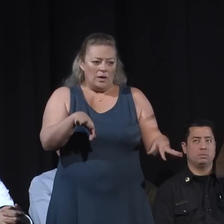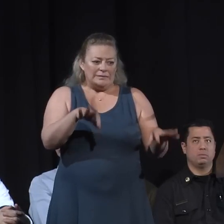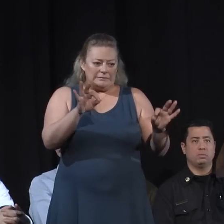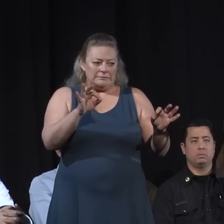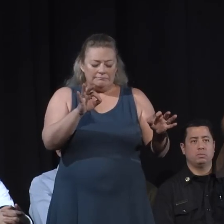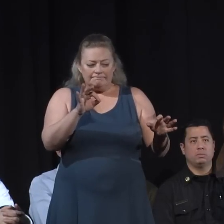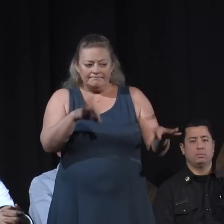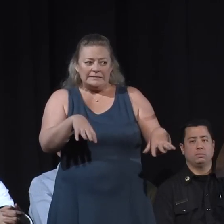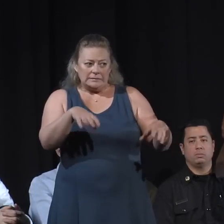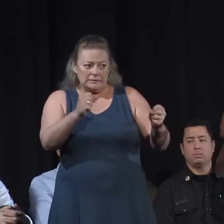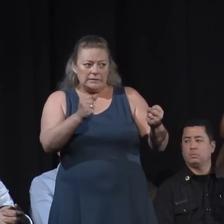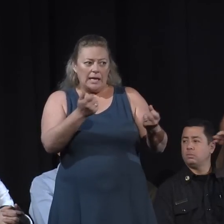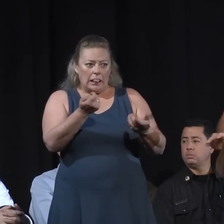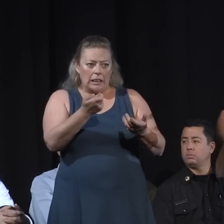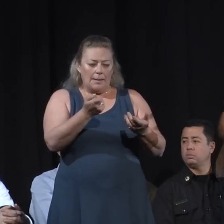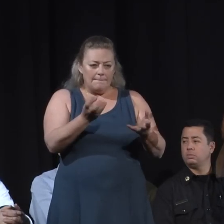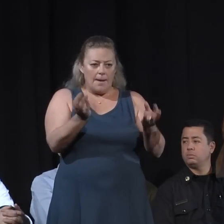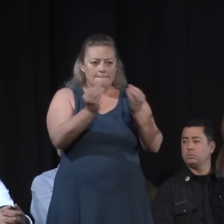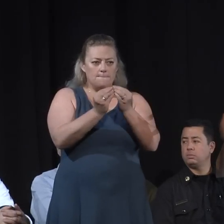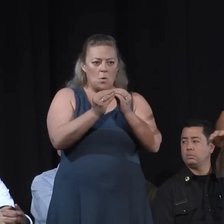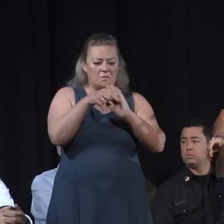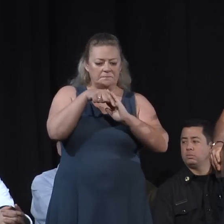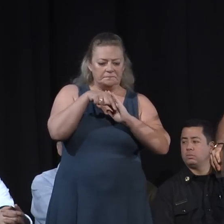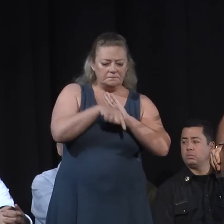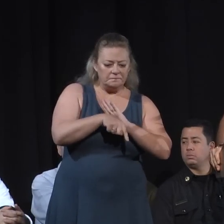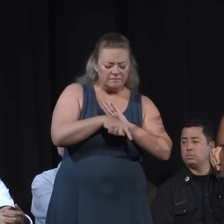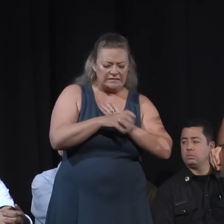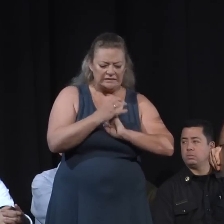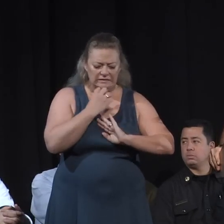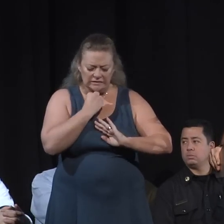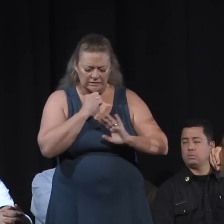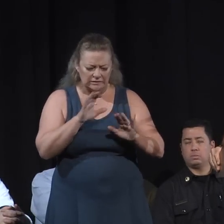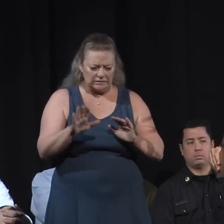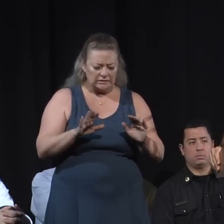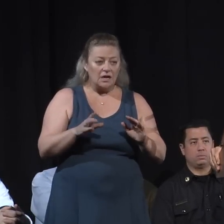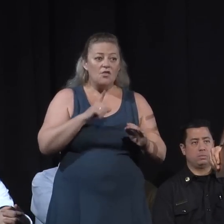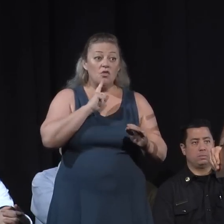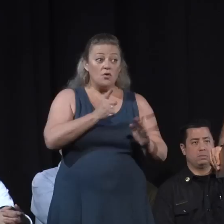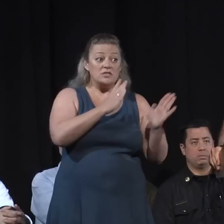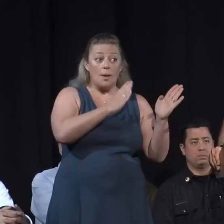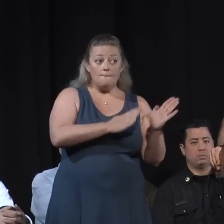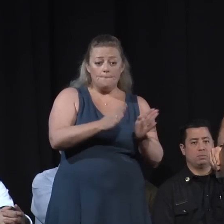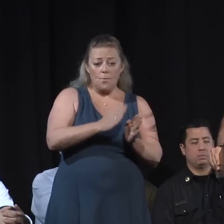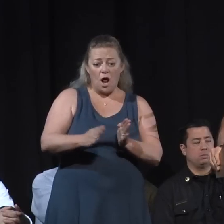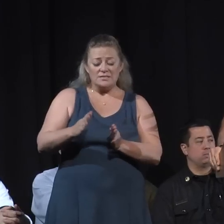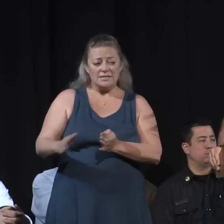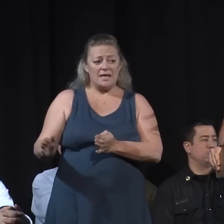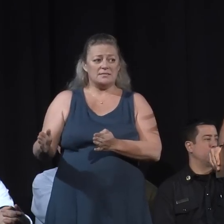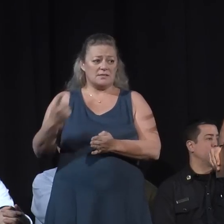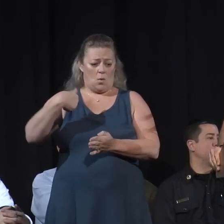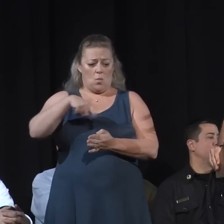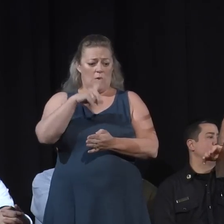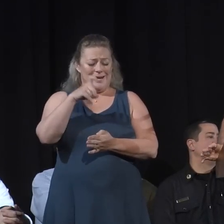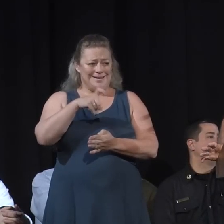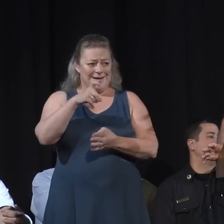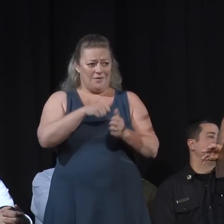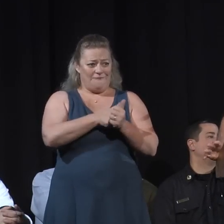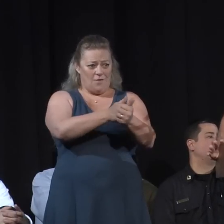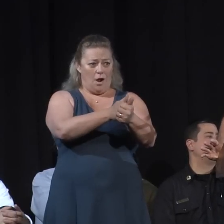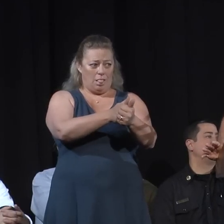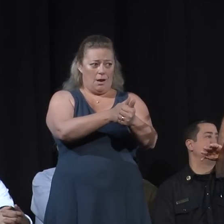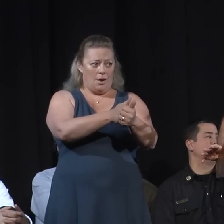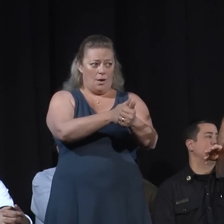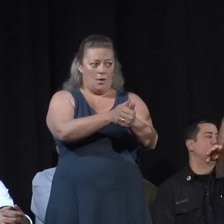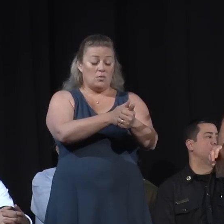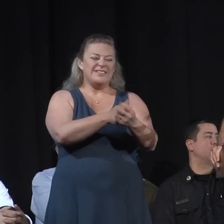there is a process that will need to be followed before the debris can be removed from those sites. Very briefly,